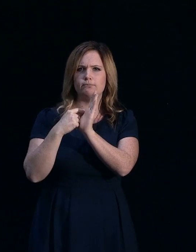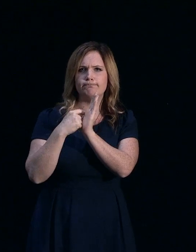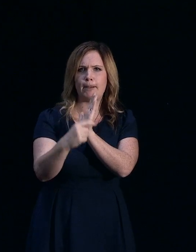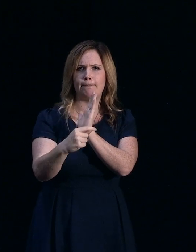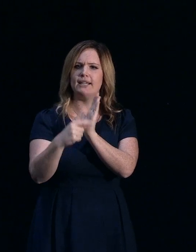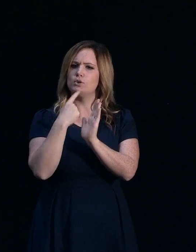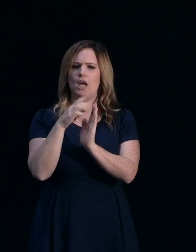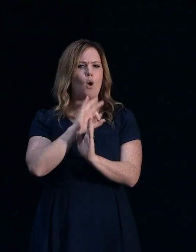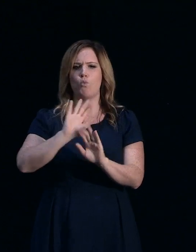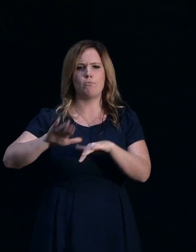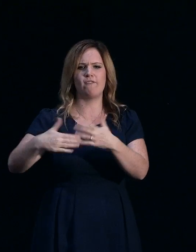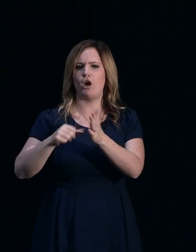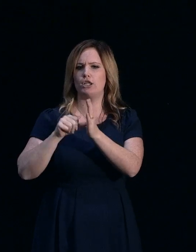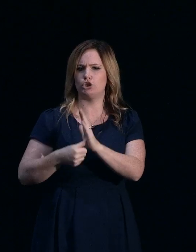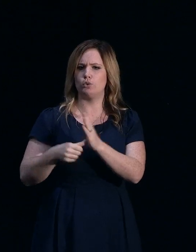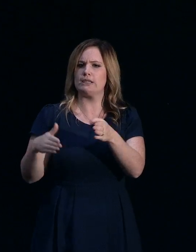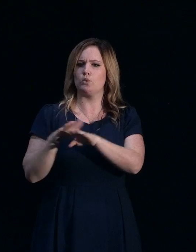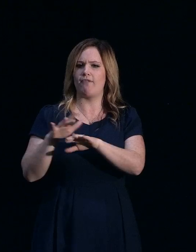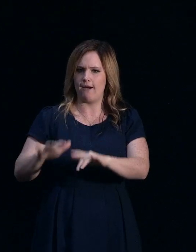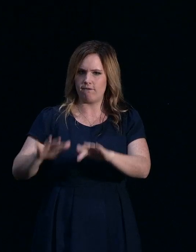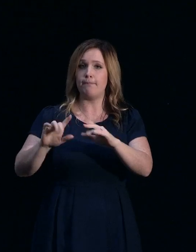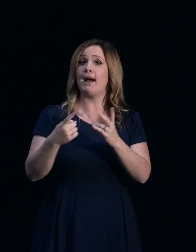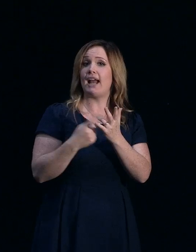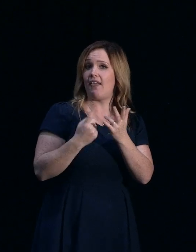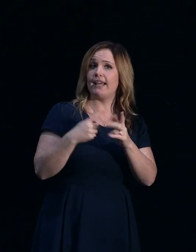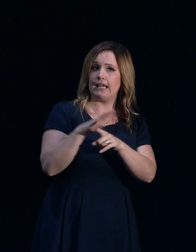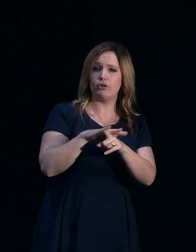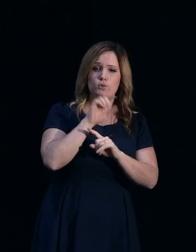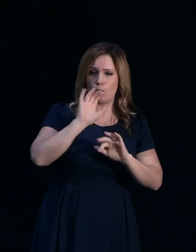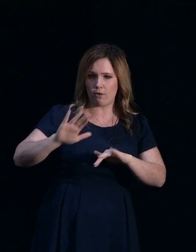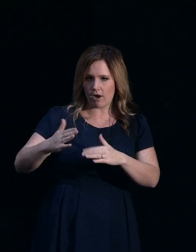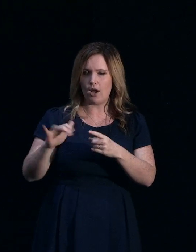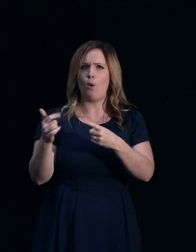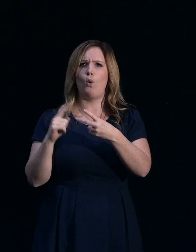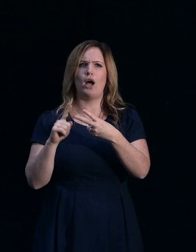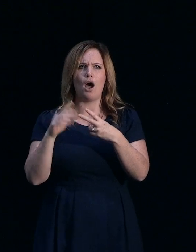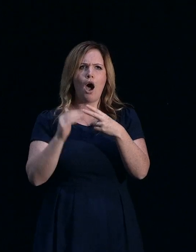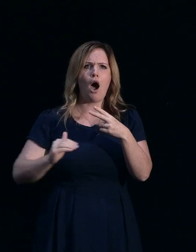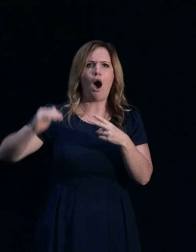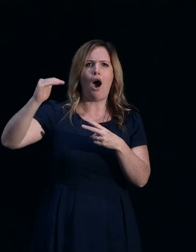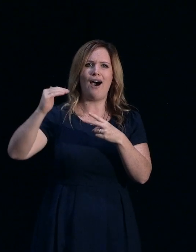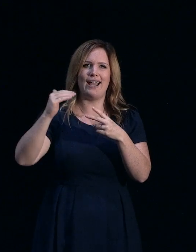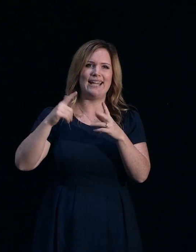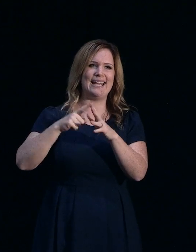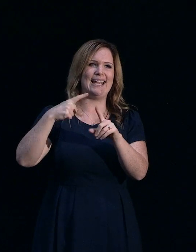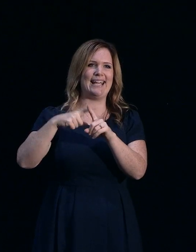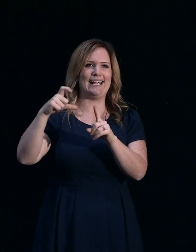not cover flood damage any longer or a very high excess. And in extreme cases, it could be that insurance is